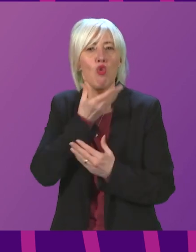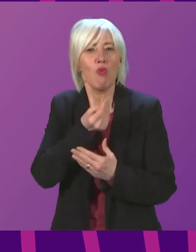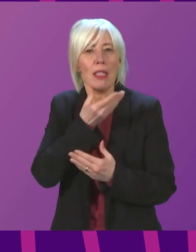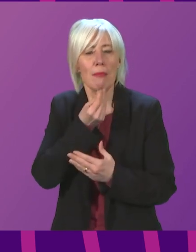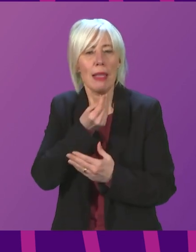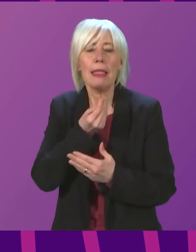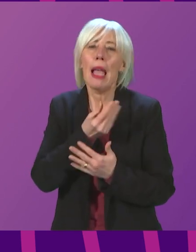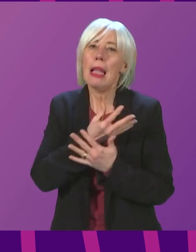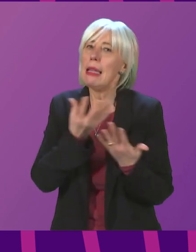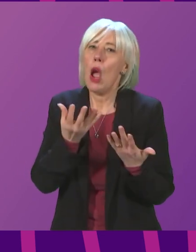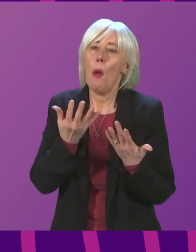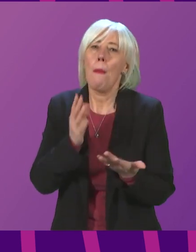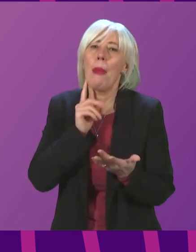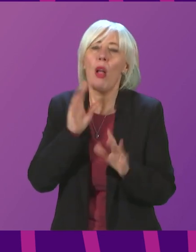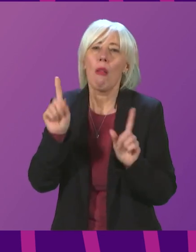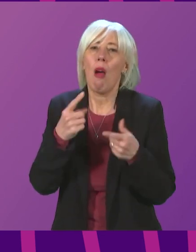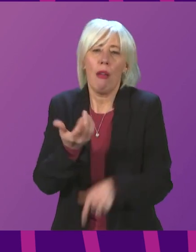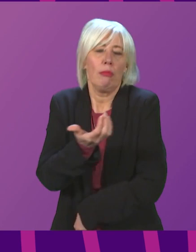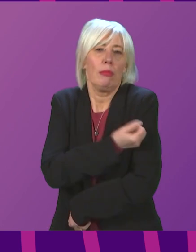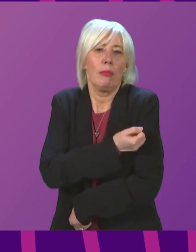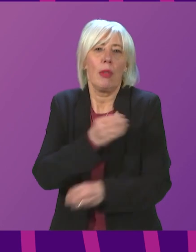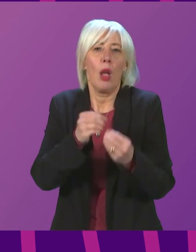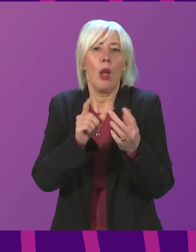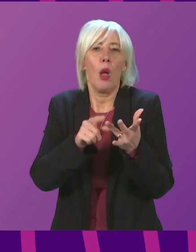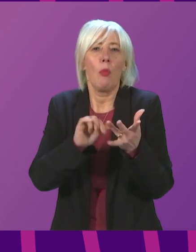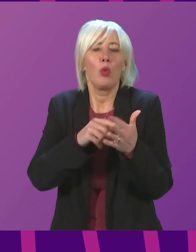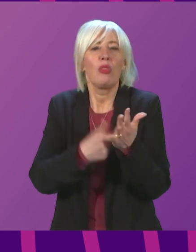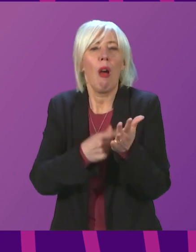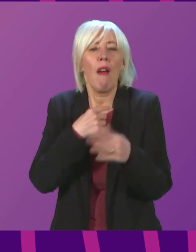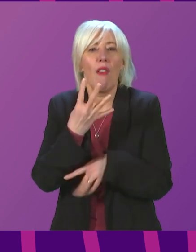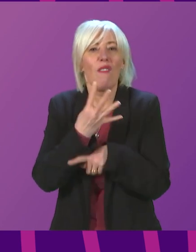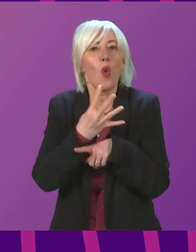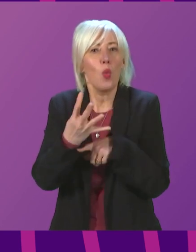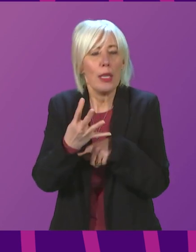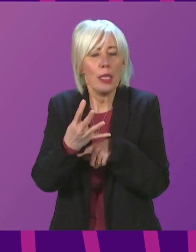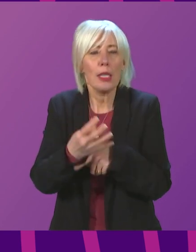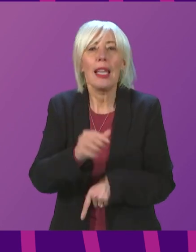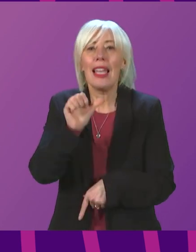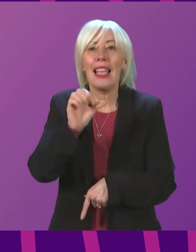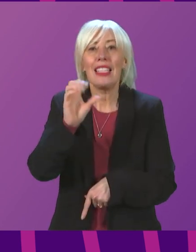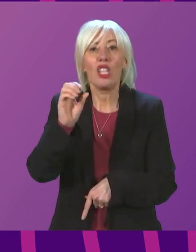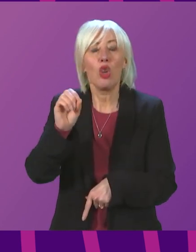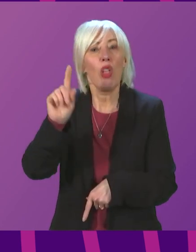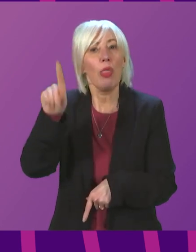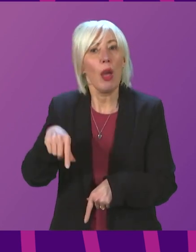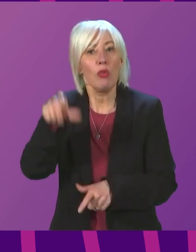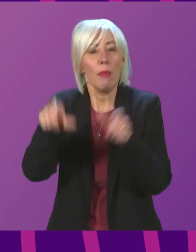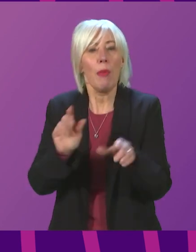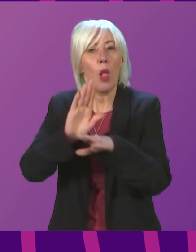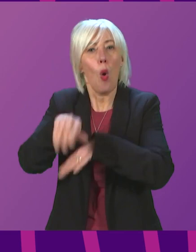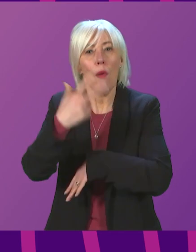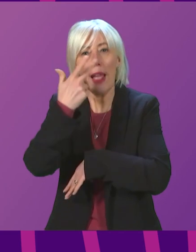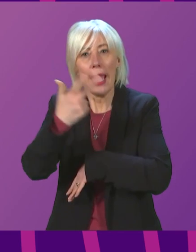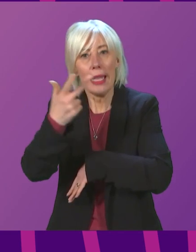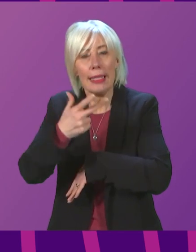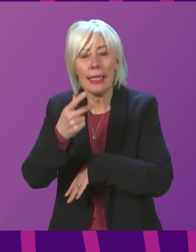to get their booster for another four weeks. And as the First Minister said in a statement, more than 600,000 people over the age of 18 are eligible for a